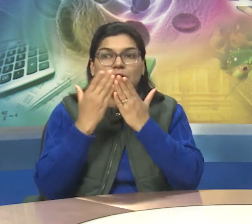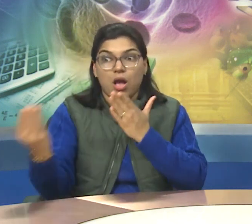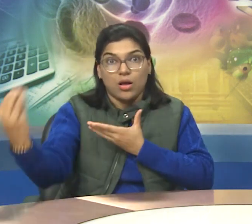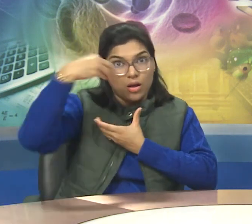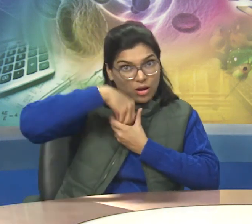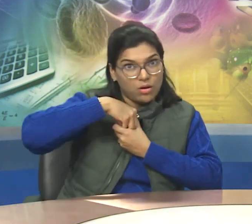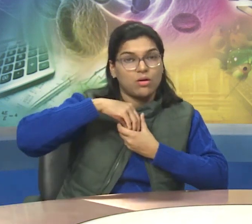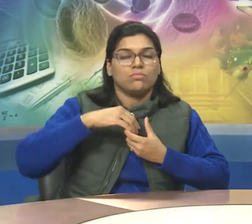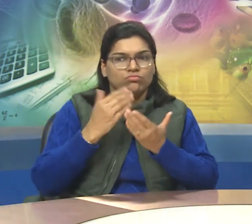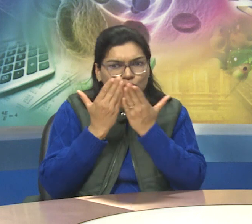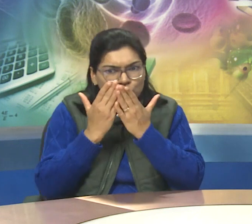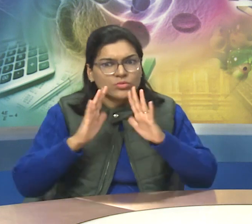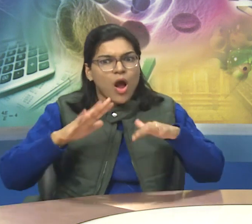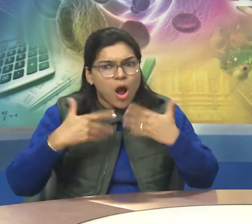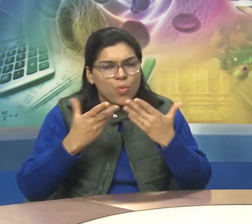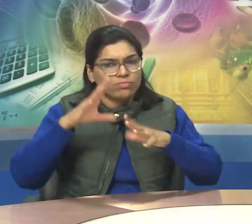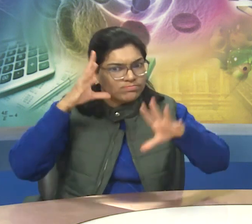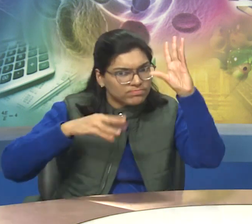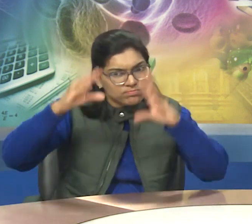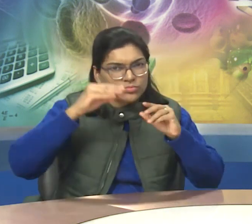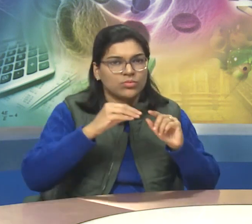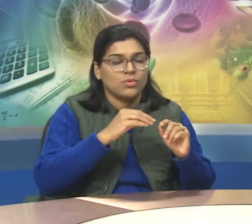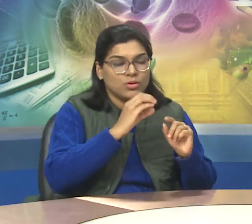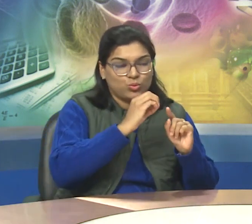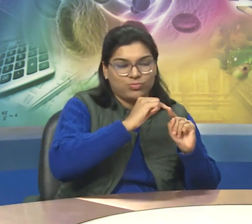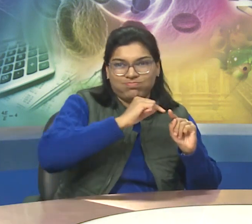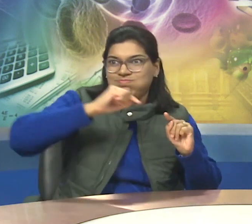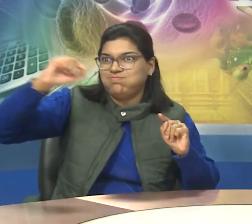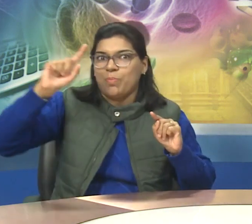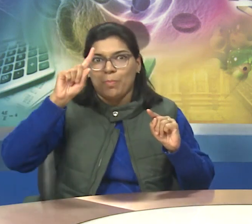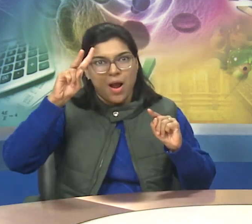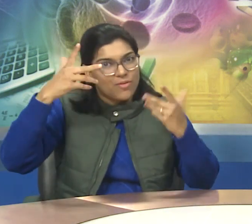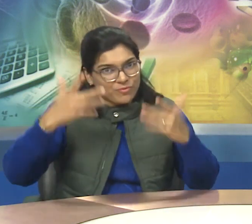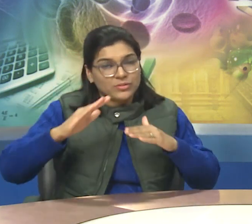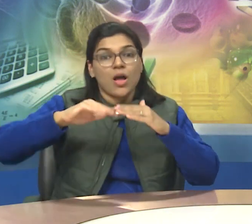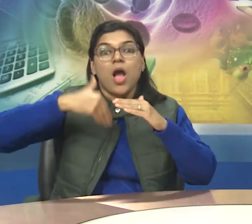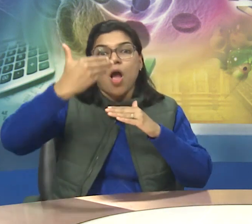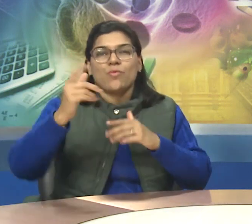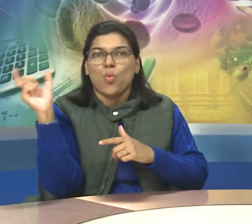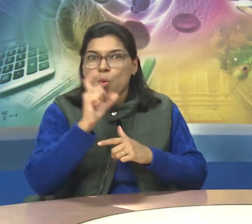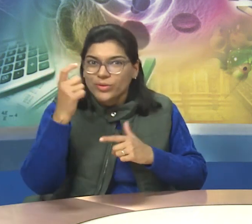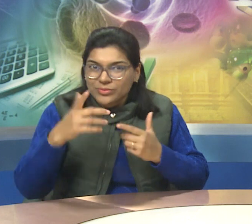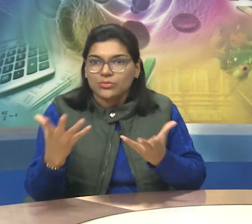There is, there are more purpose of education.